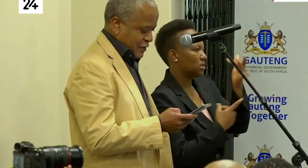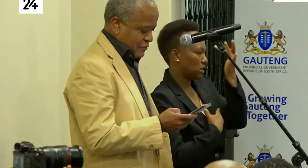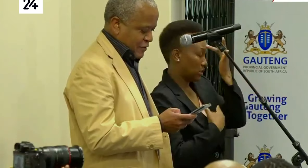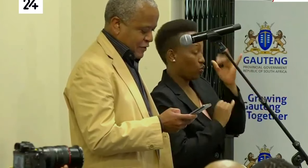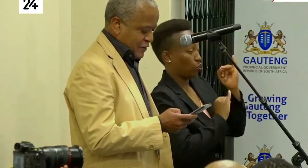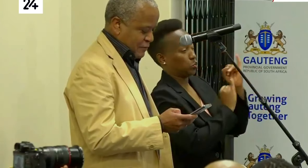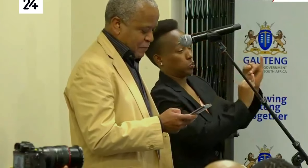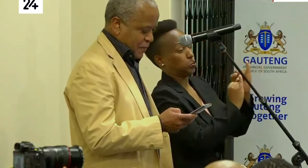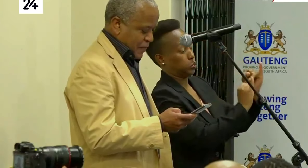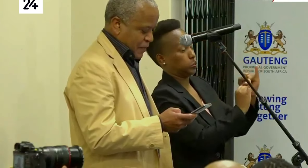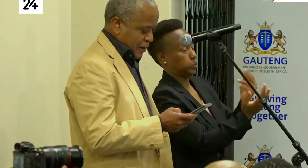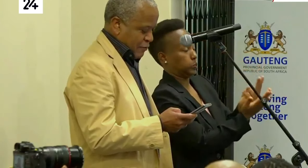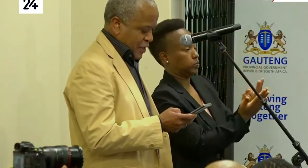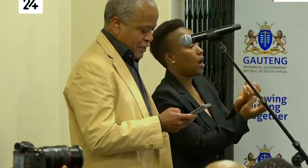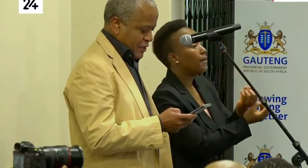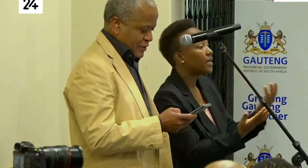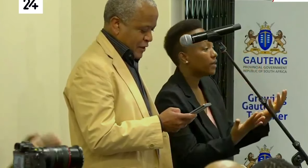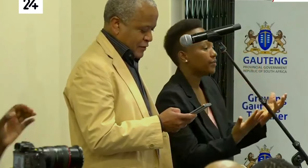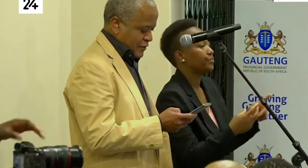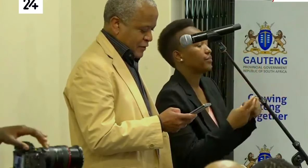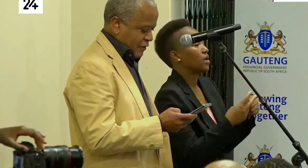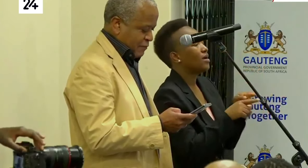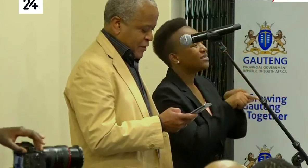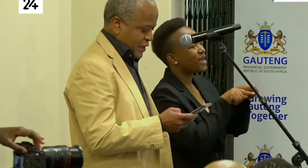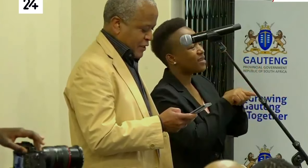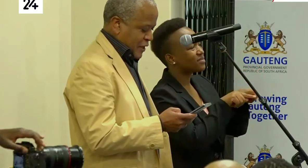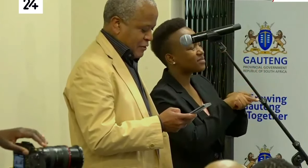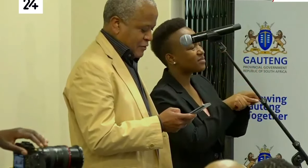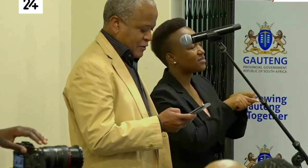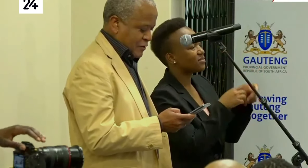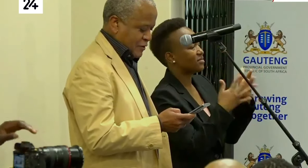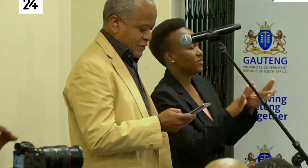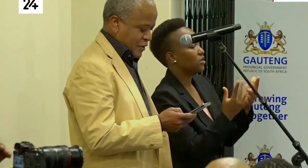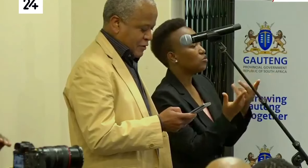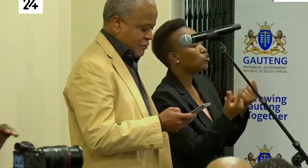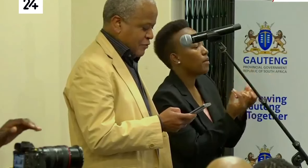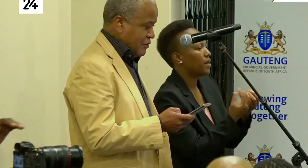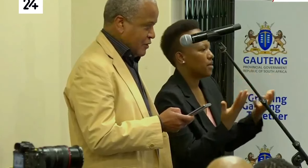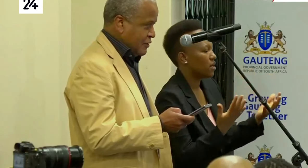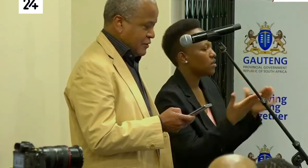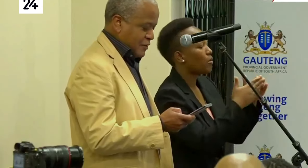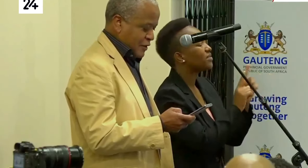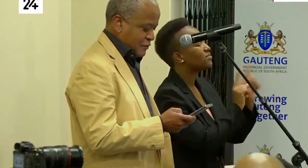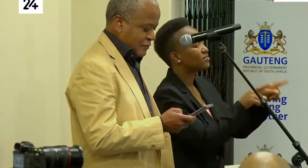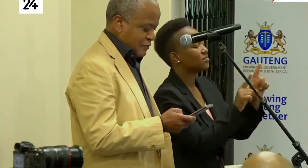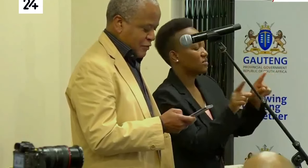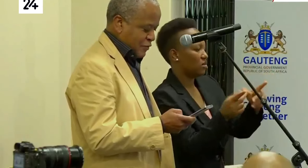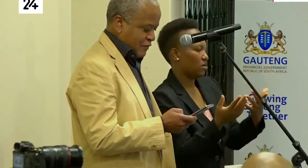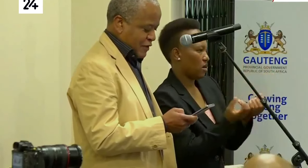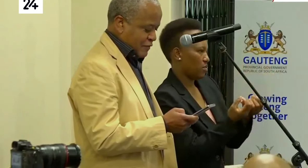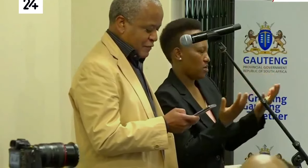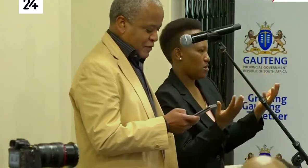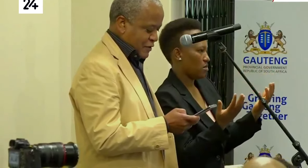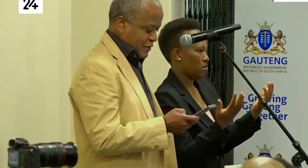critical condition? How many tests have been carried out in communities? That has also been